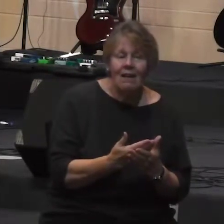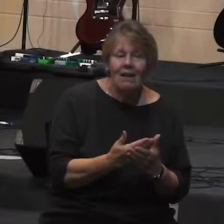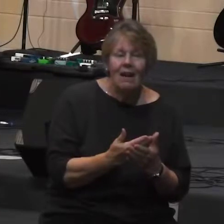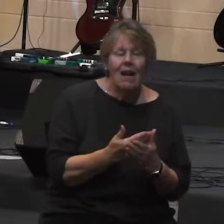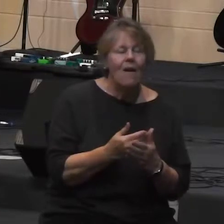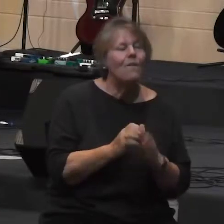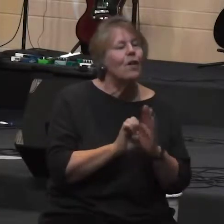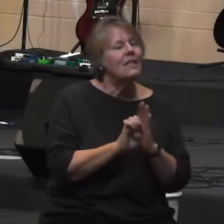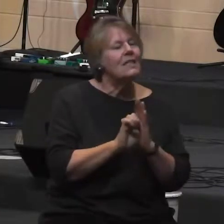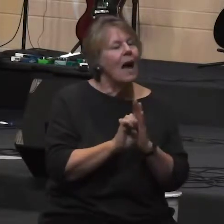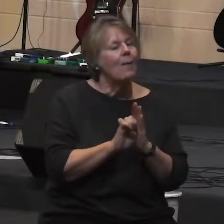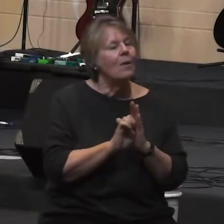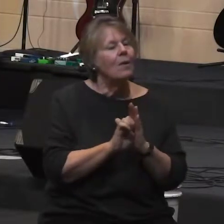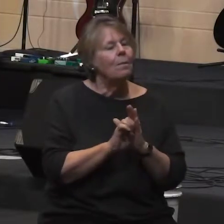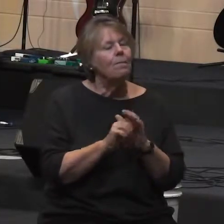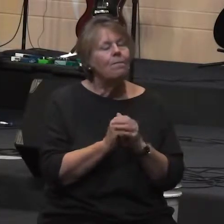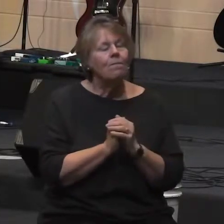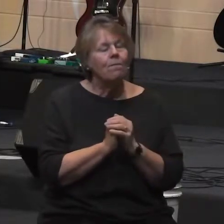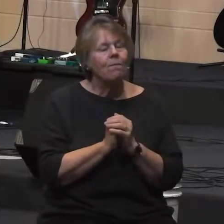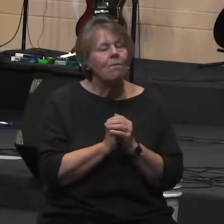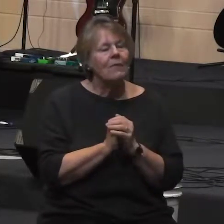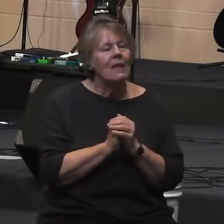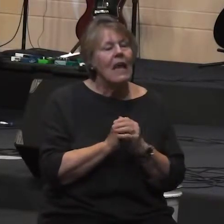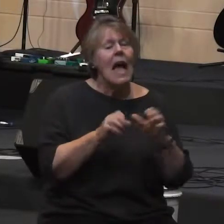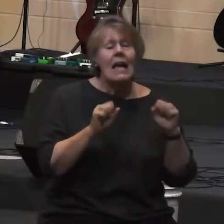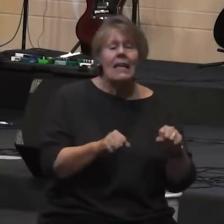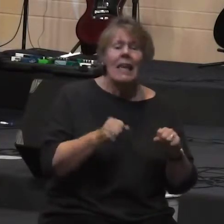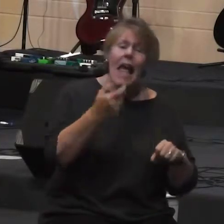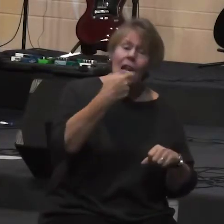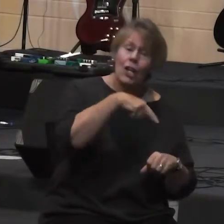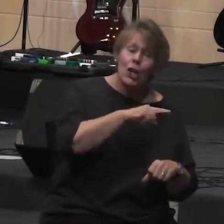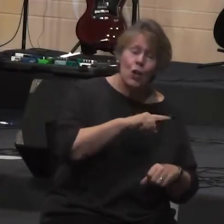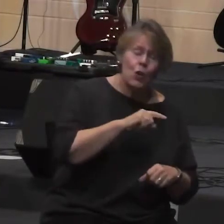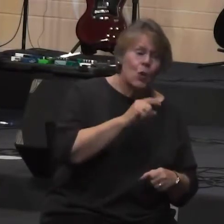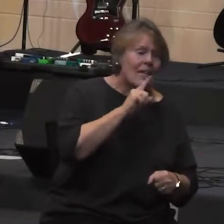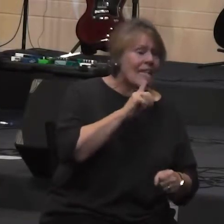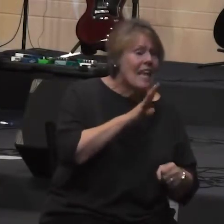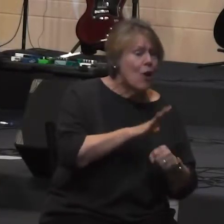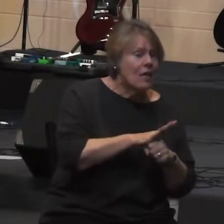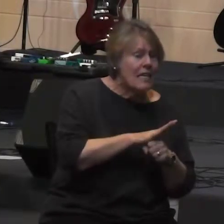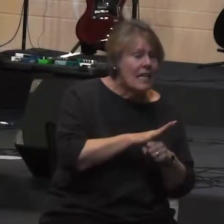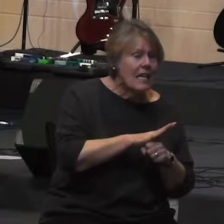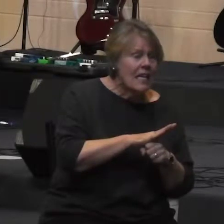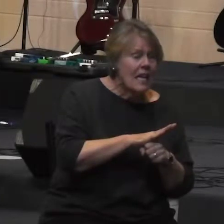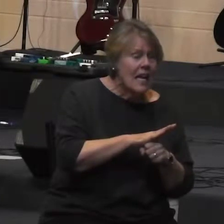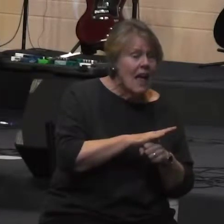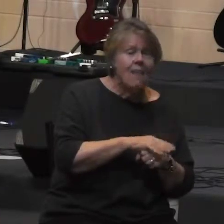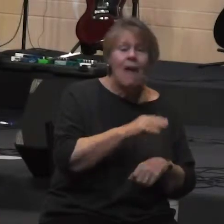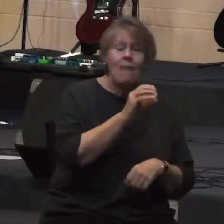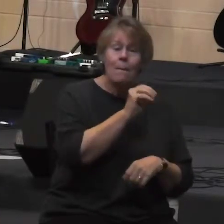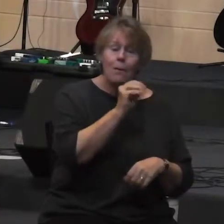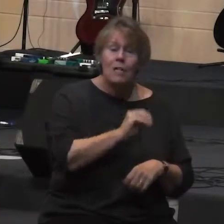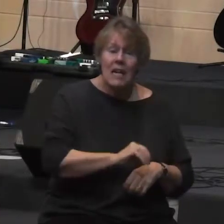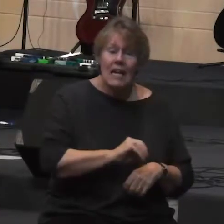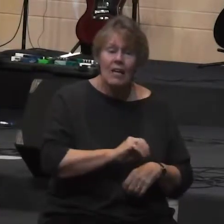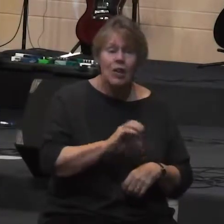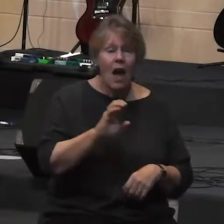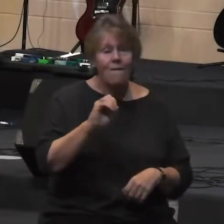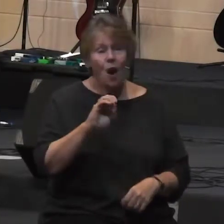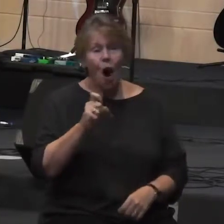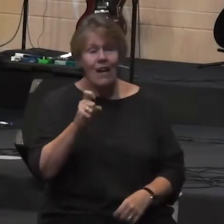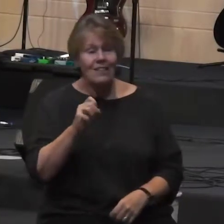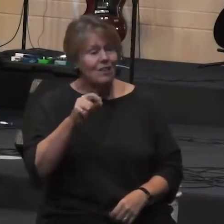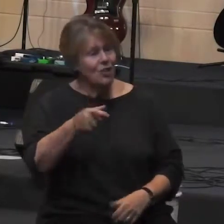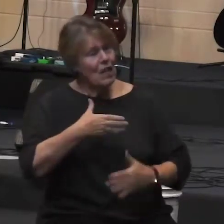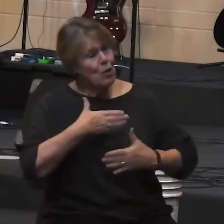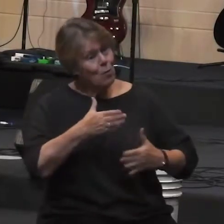able to guarantee that the percentage of oxygen that you're breathing right now is just the right mix so that it can